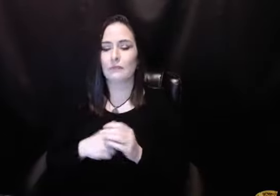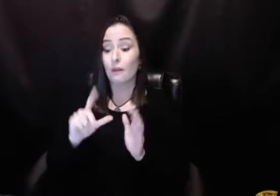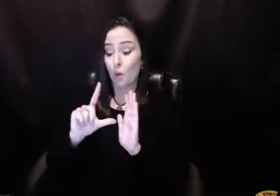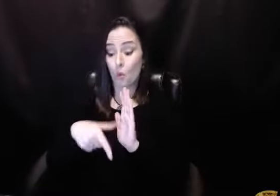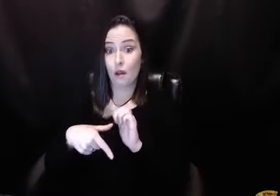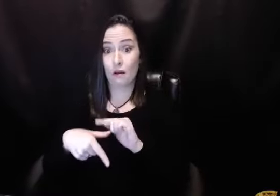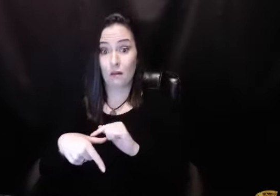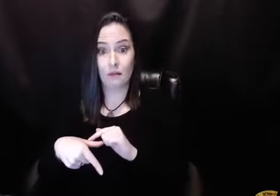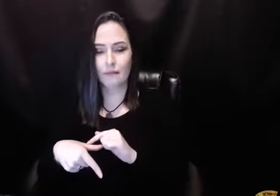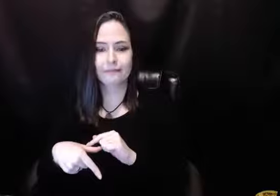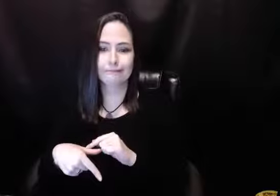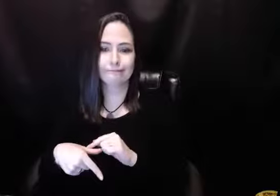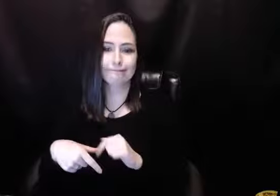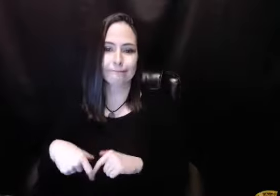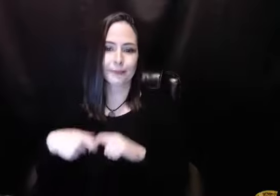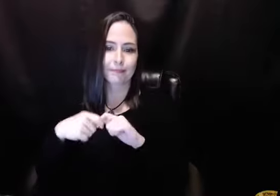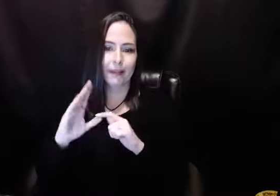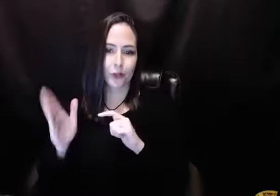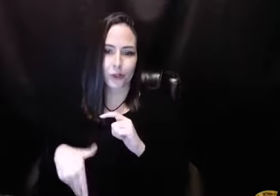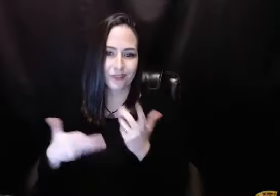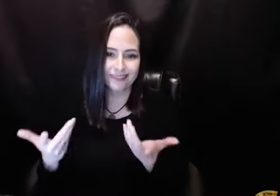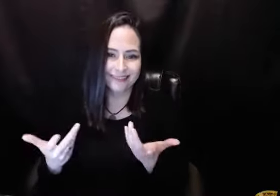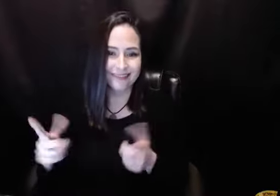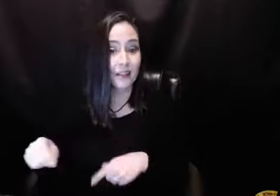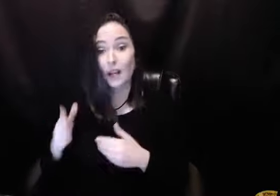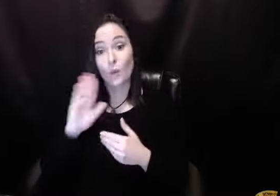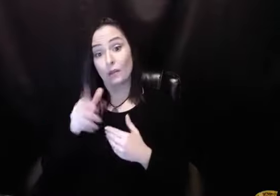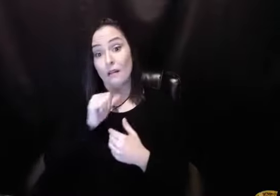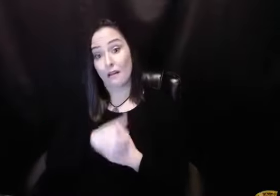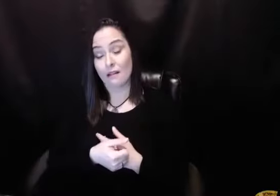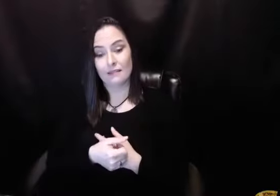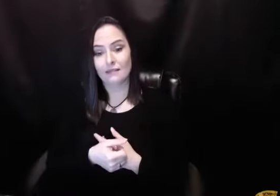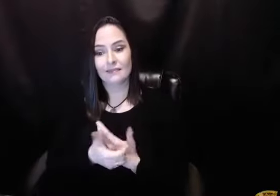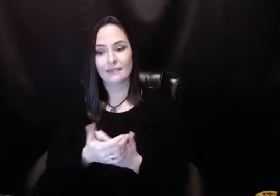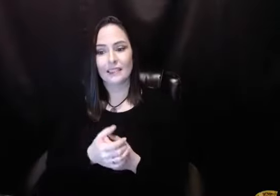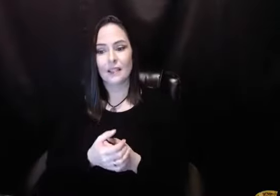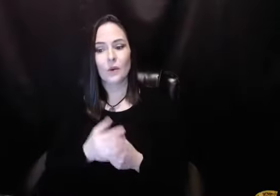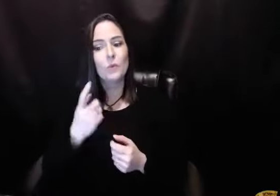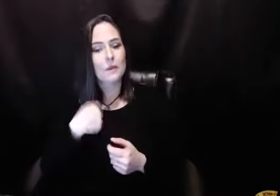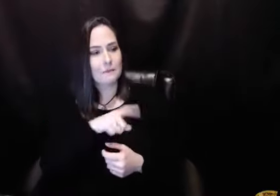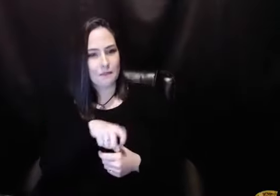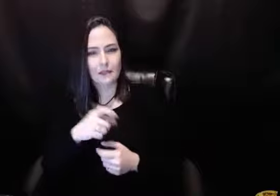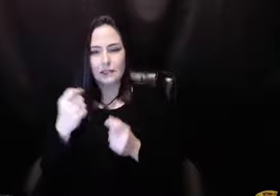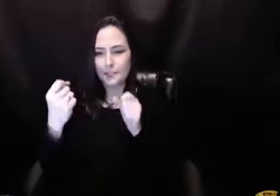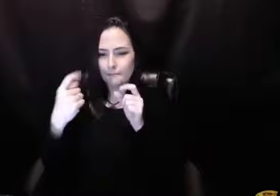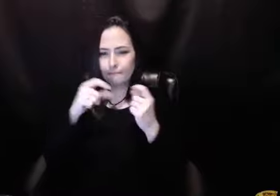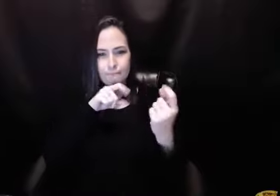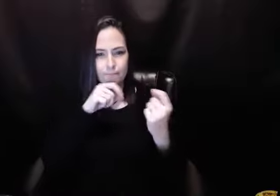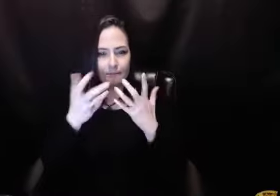to have a regular check-in with me once a week for a while. Well, that for a while has never stopped and will not